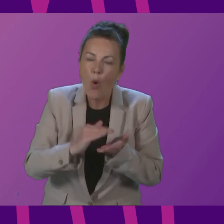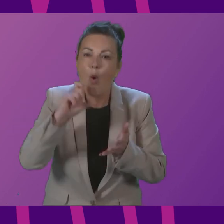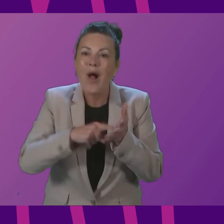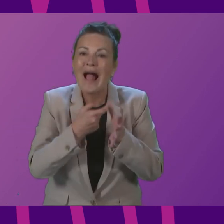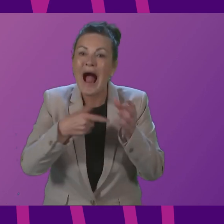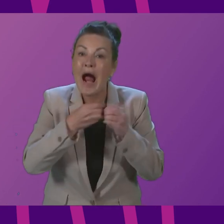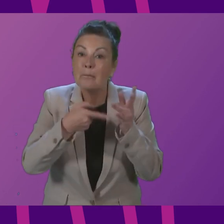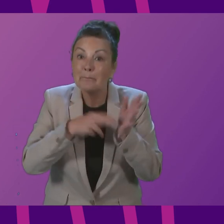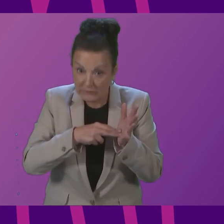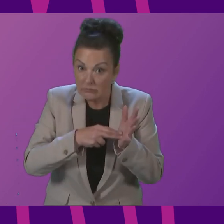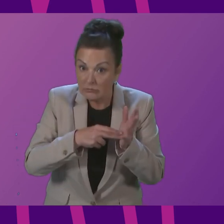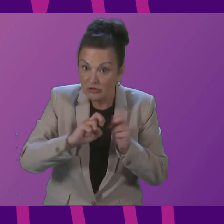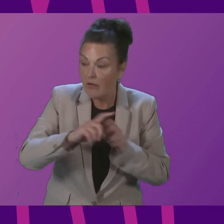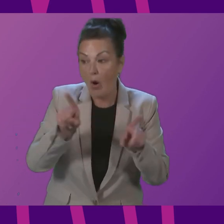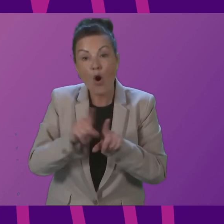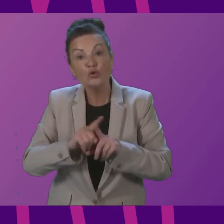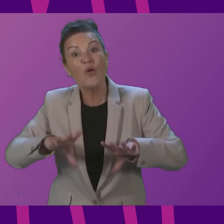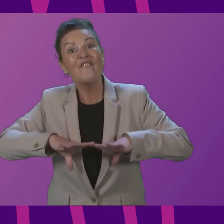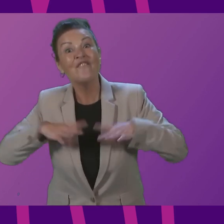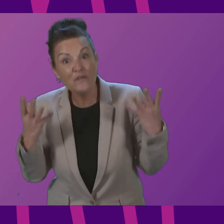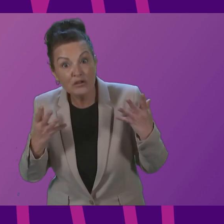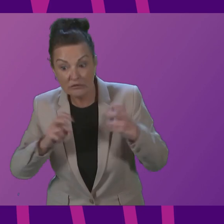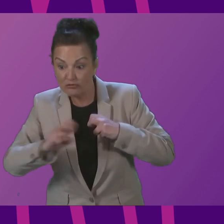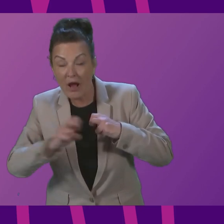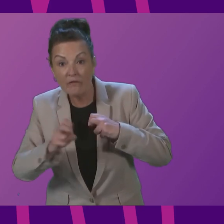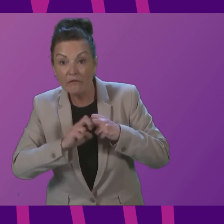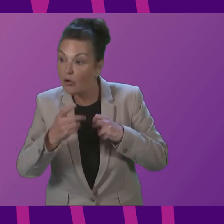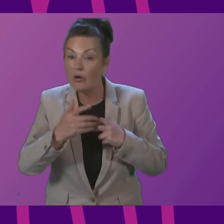under 22 and for older and disabled people